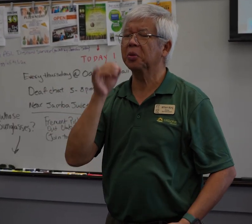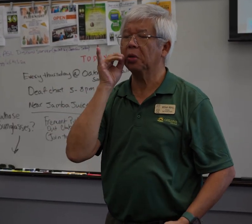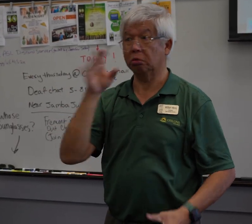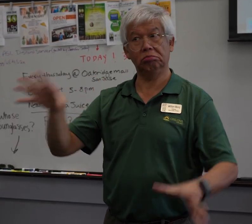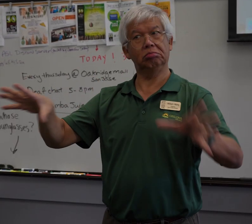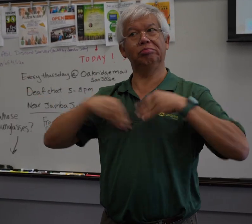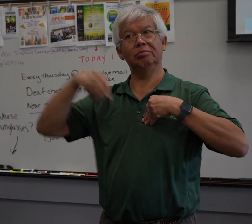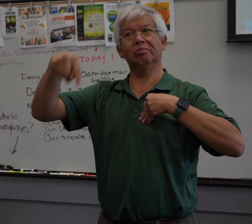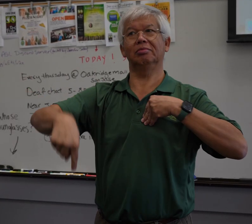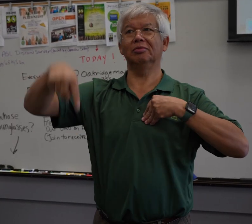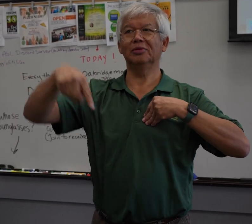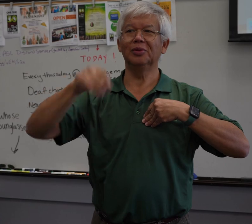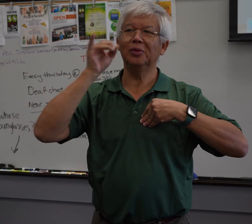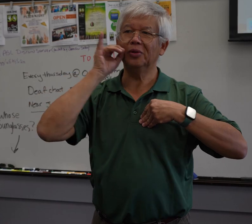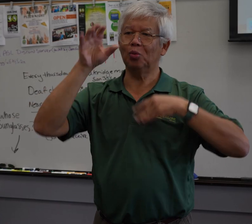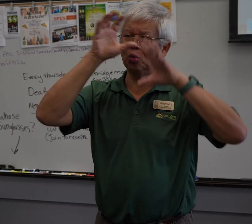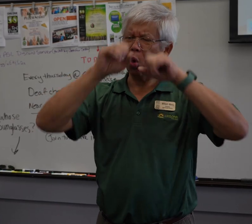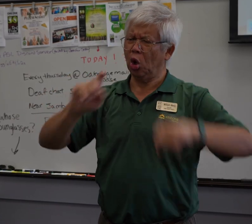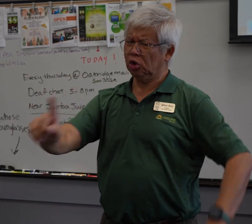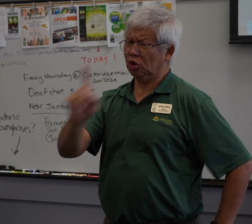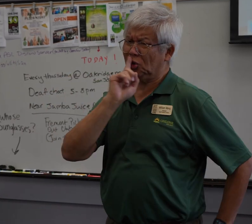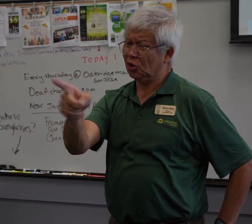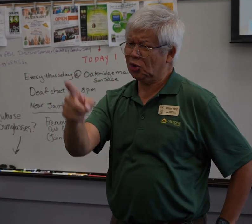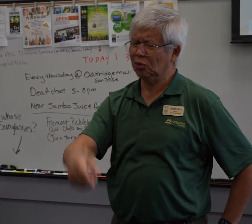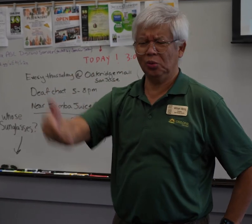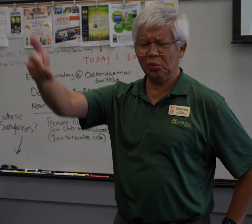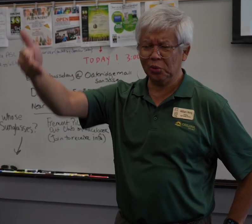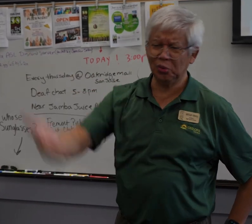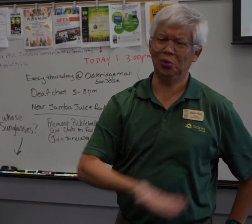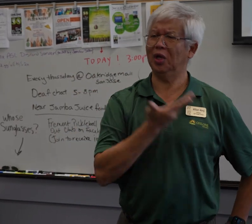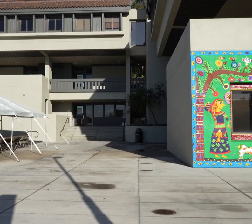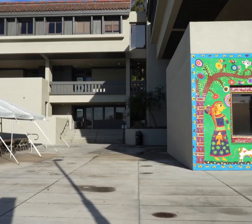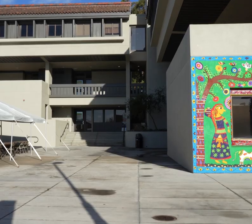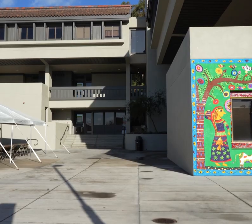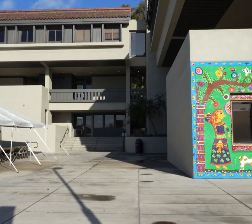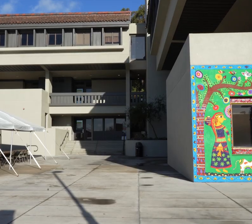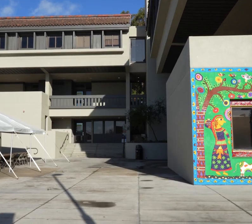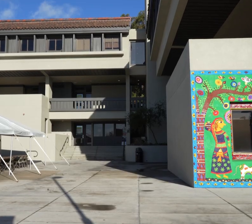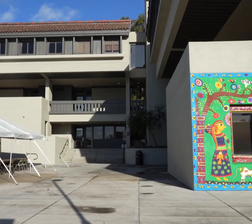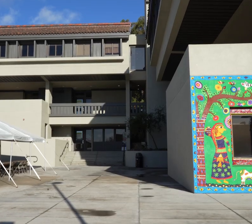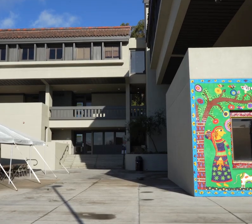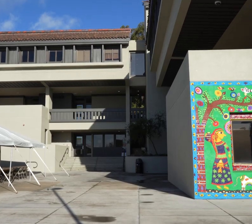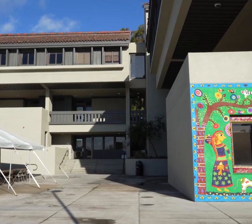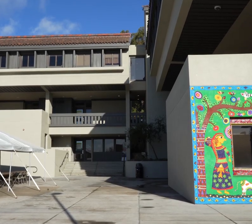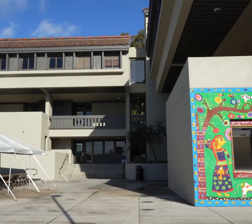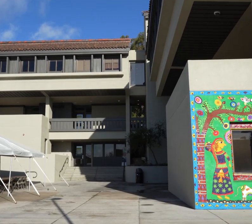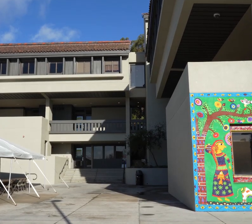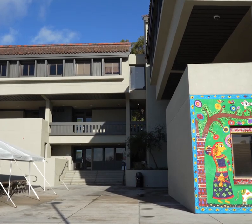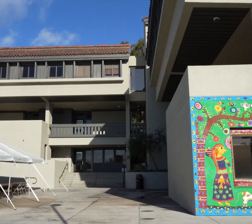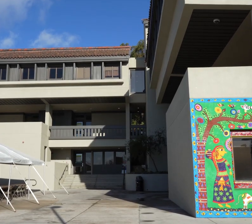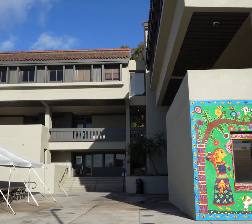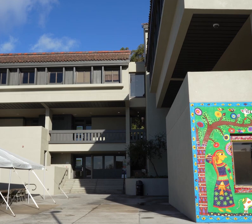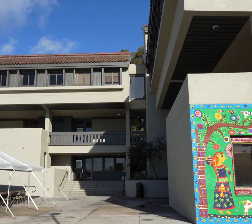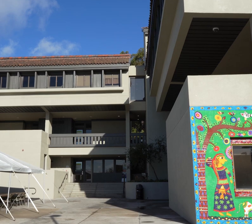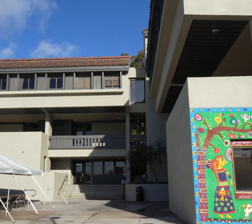doing something like that, but Ohlone accepted the challenge and welcomed George Adeltweed to the campus.